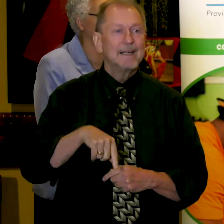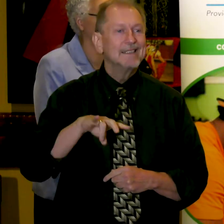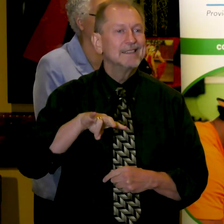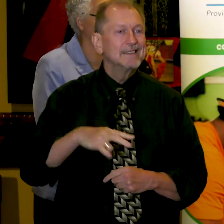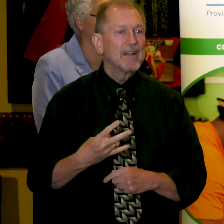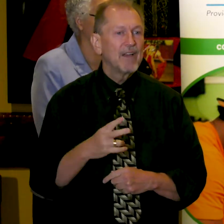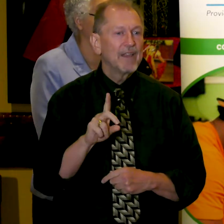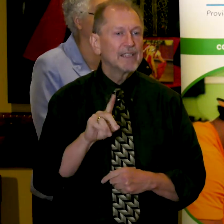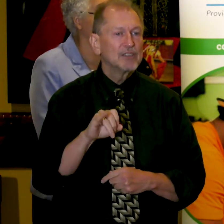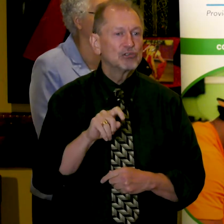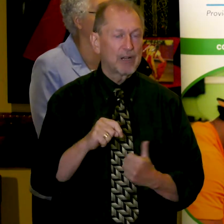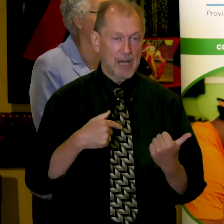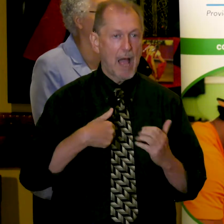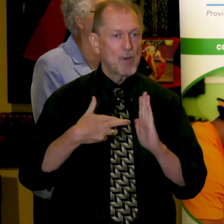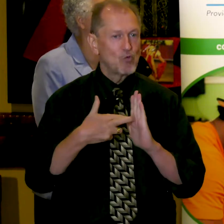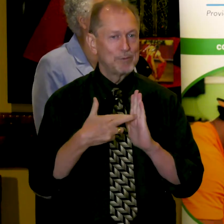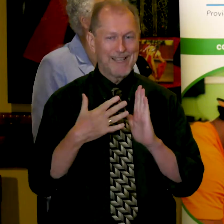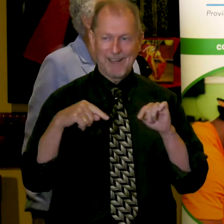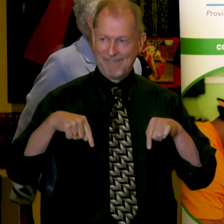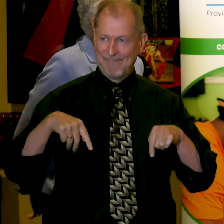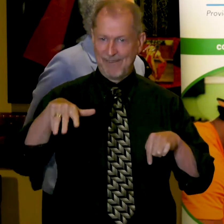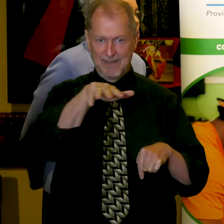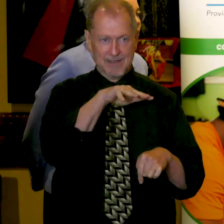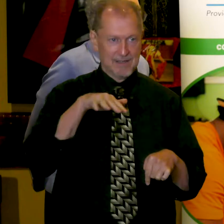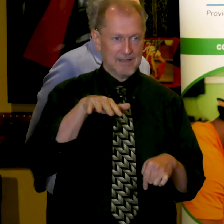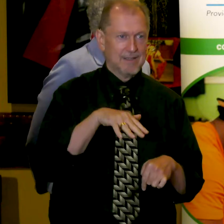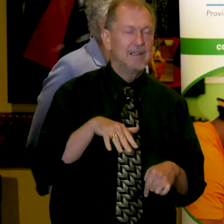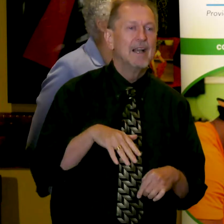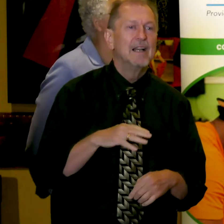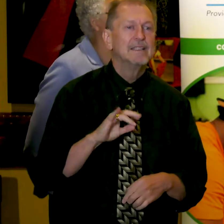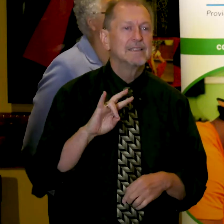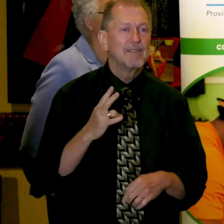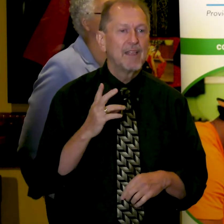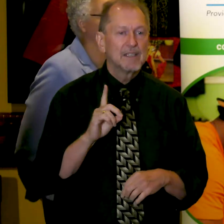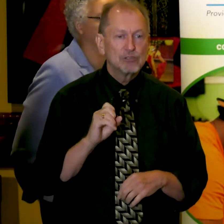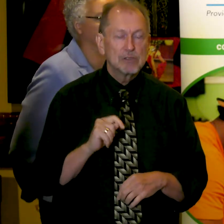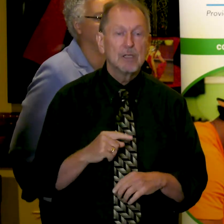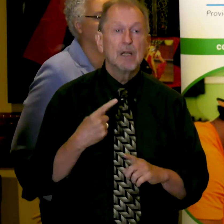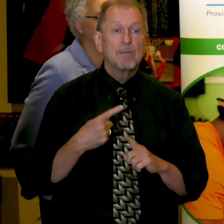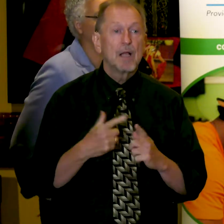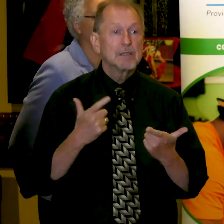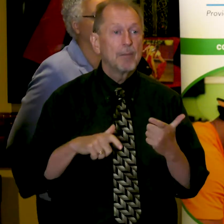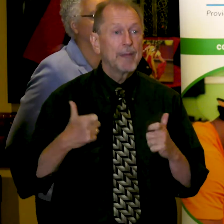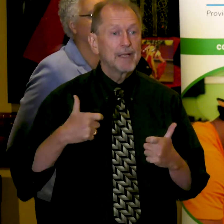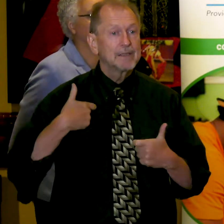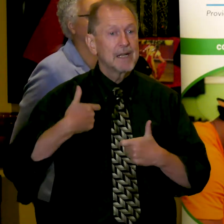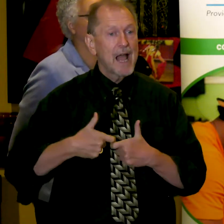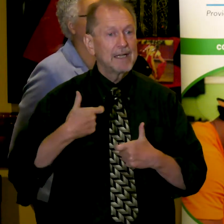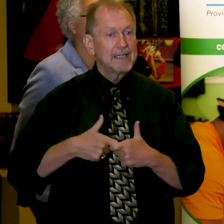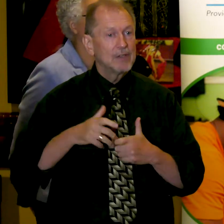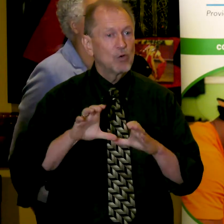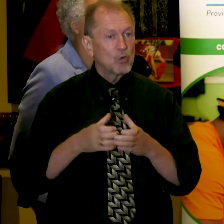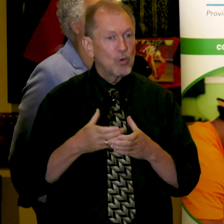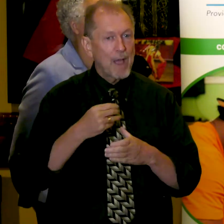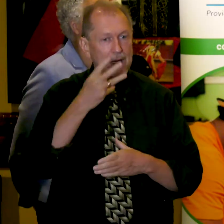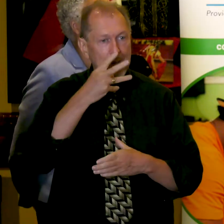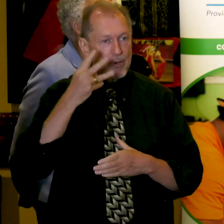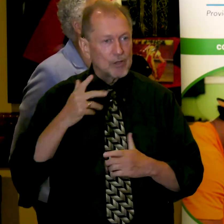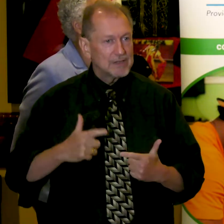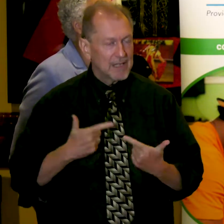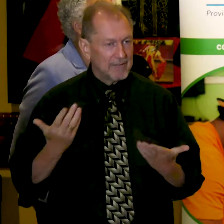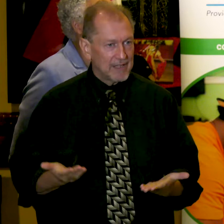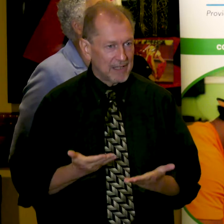this beautiful community, as well as the biggest concentration of Latinos and immigrants in Cook County. In the